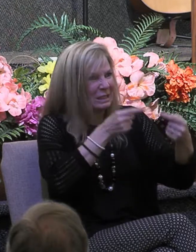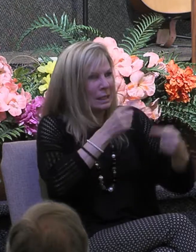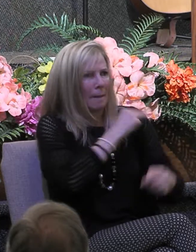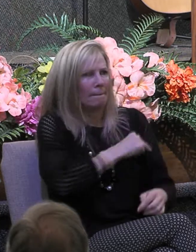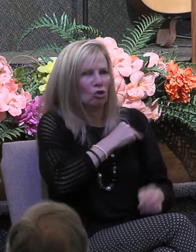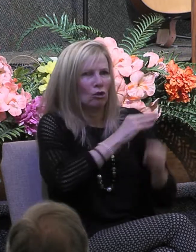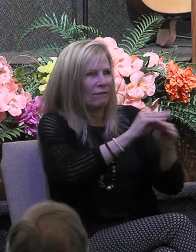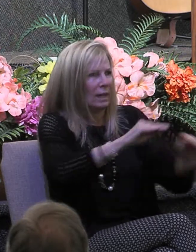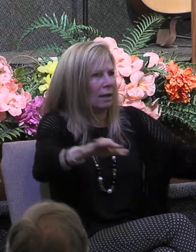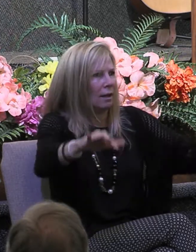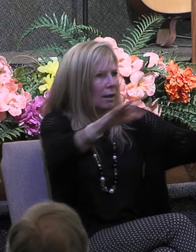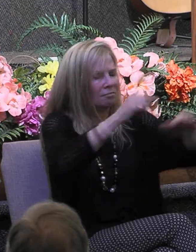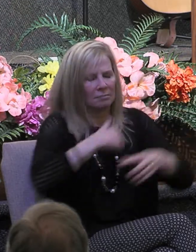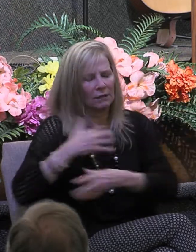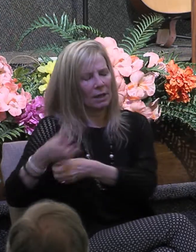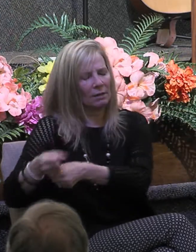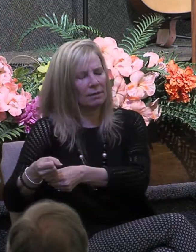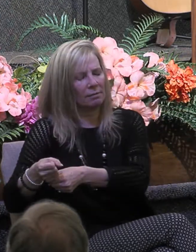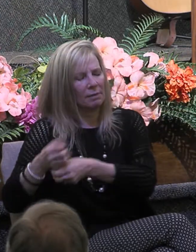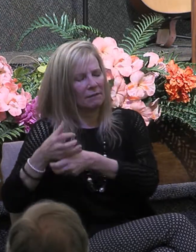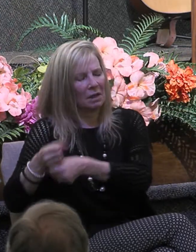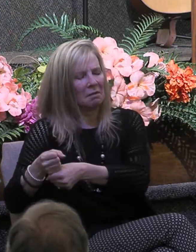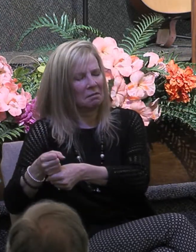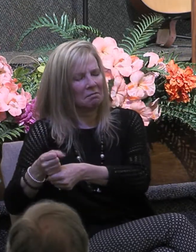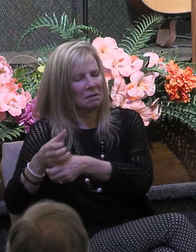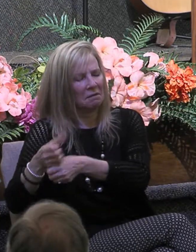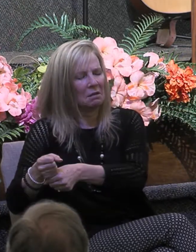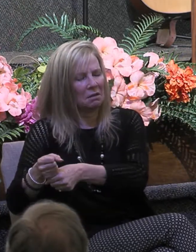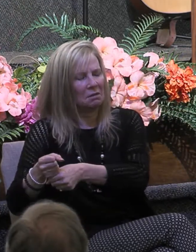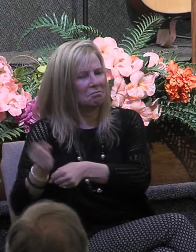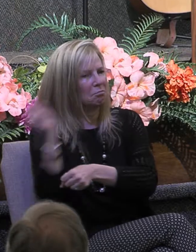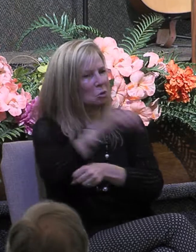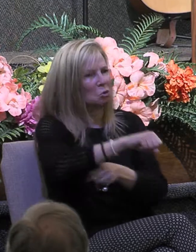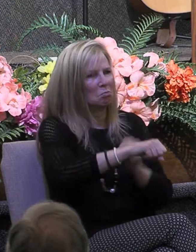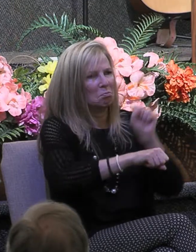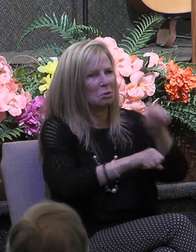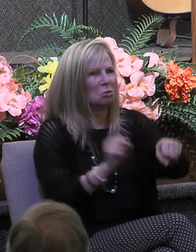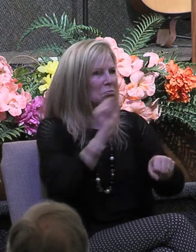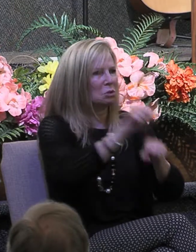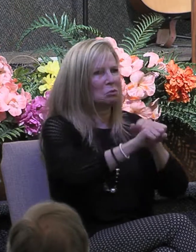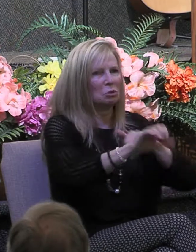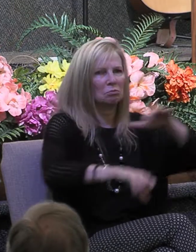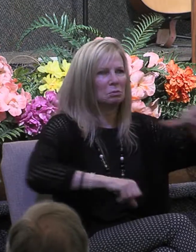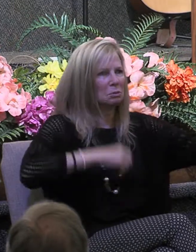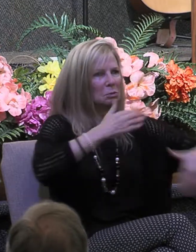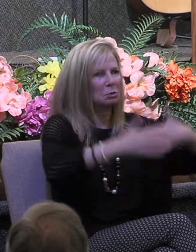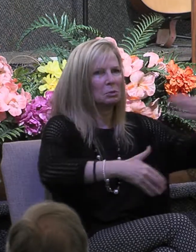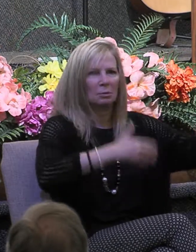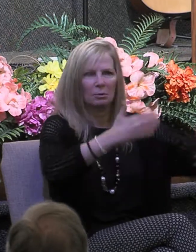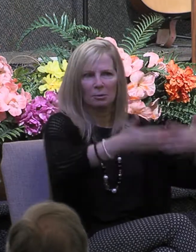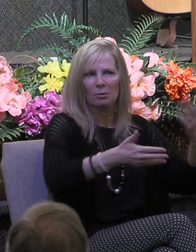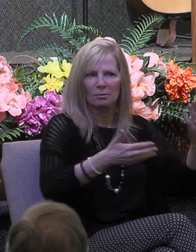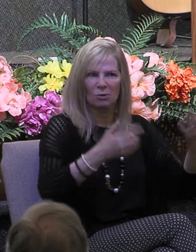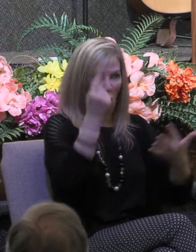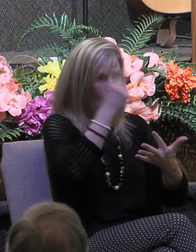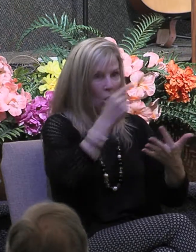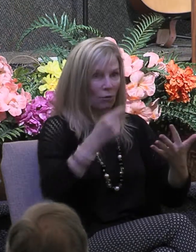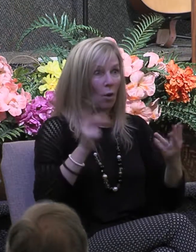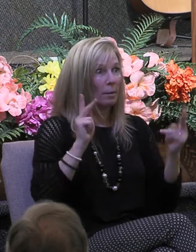Christ and overcome all kinds of obstacles see all of these accomplishments of faith would draw the accolades